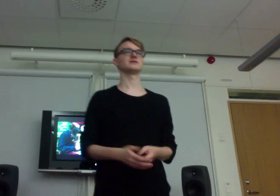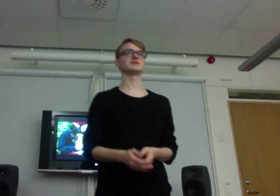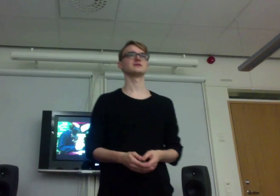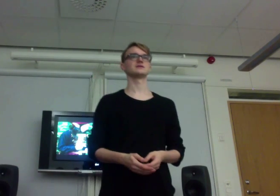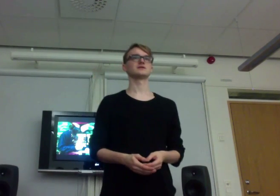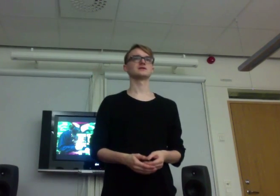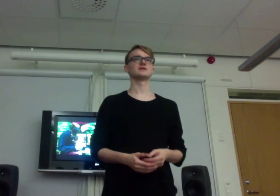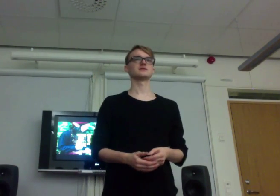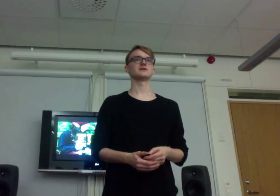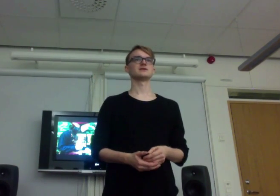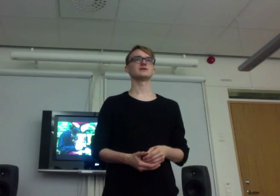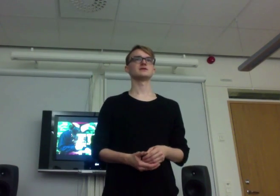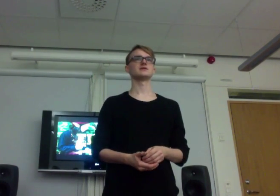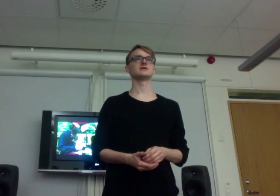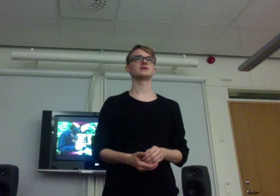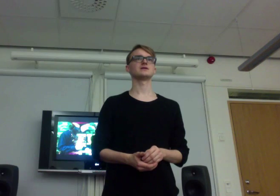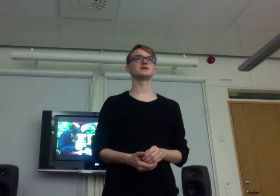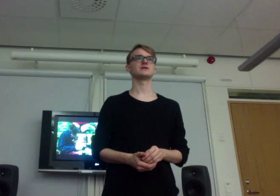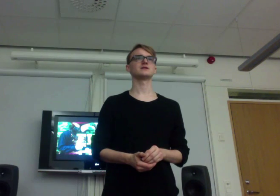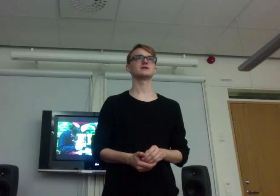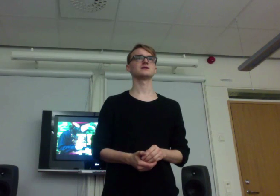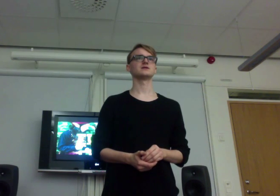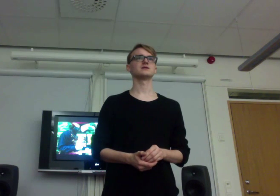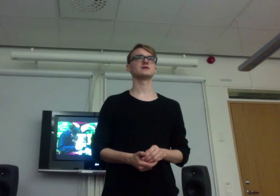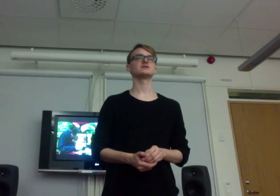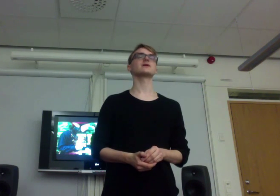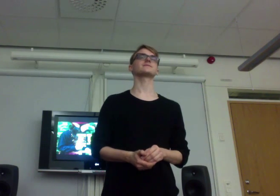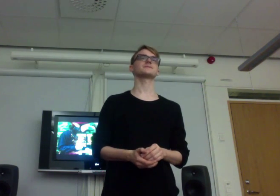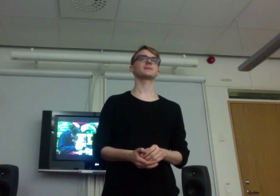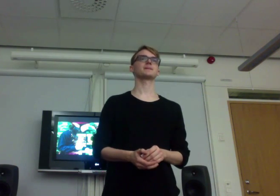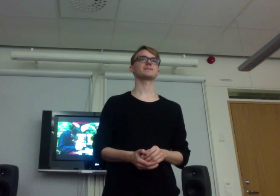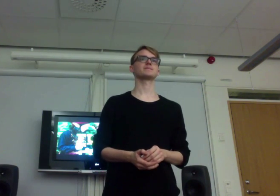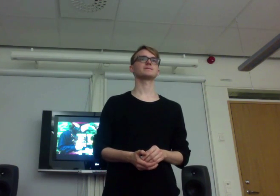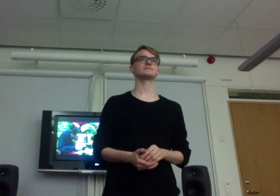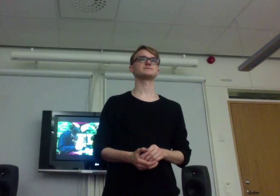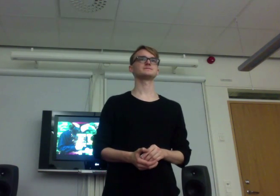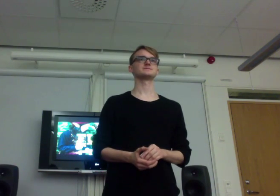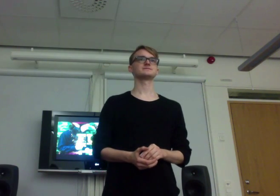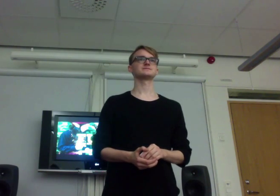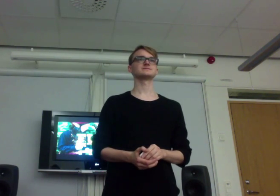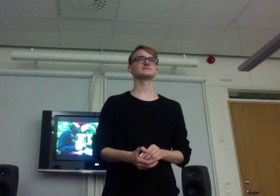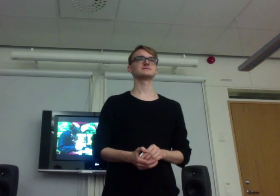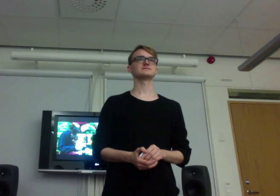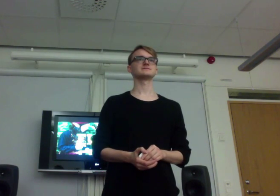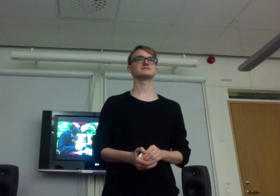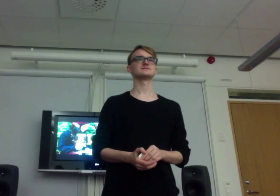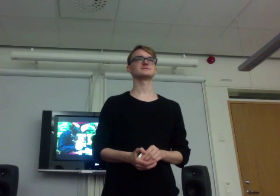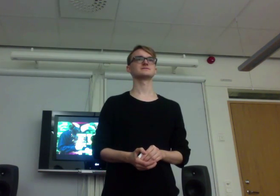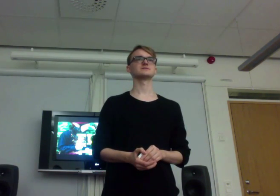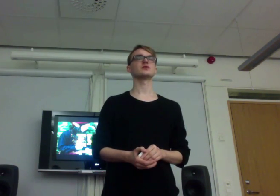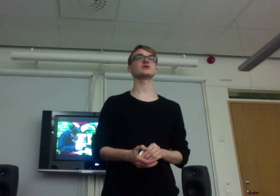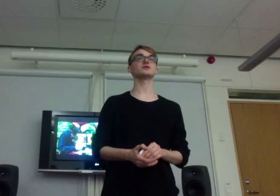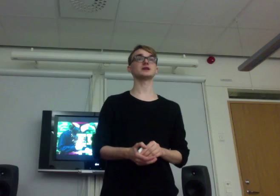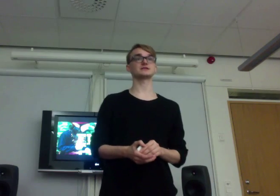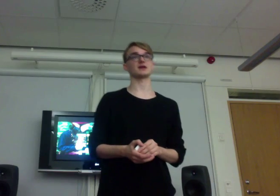talked about before, village? Yeah. But you said you were crying. No, Duskland.